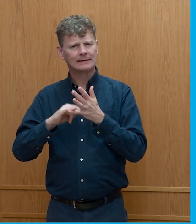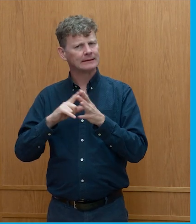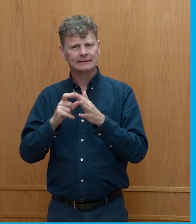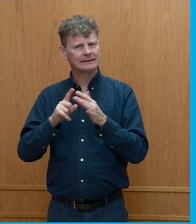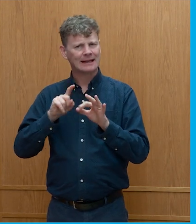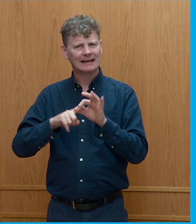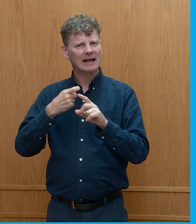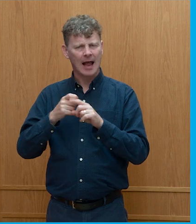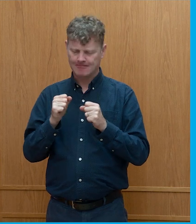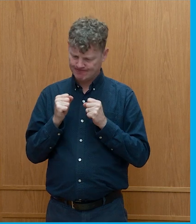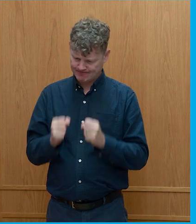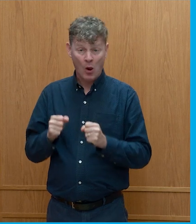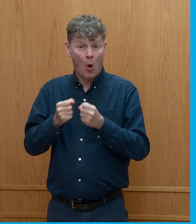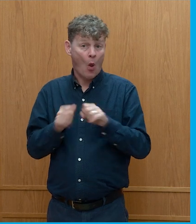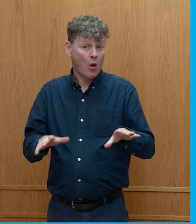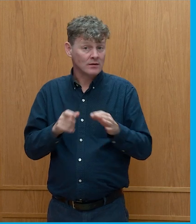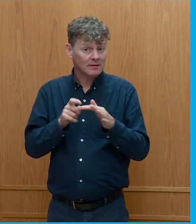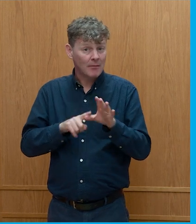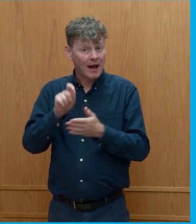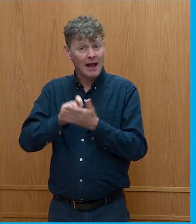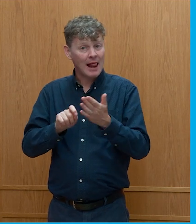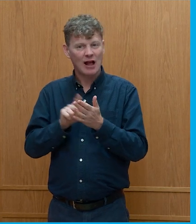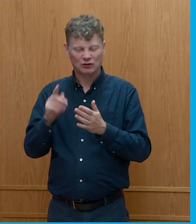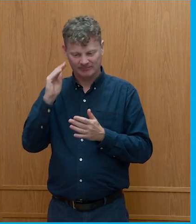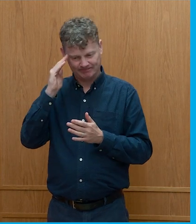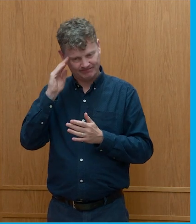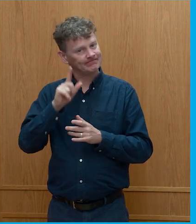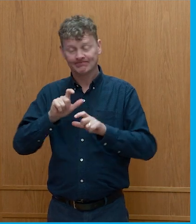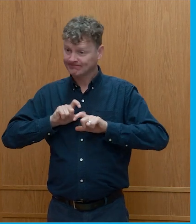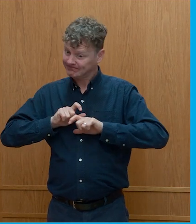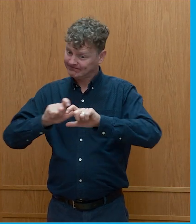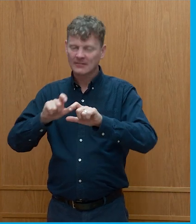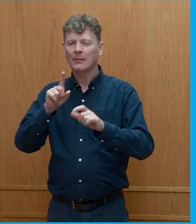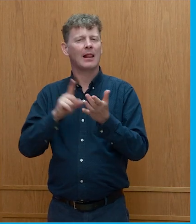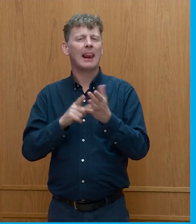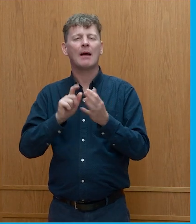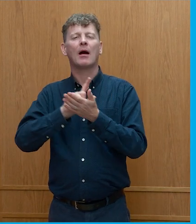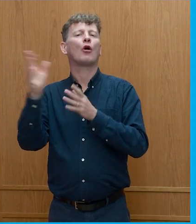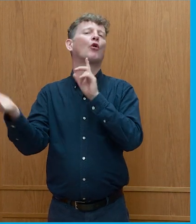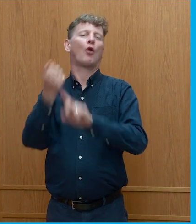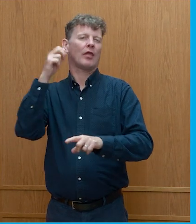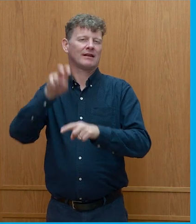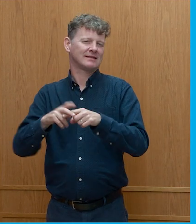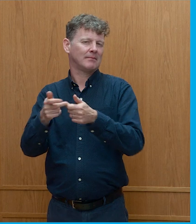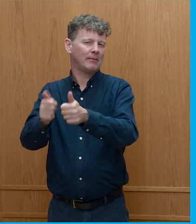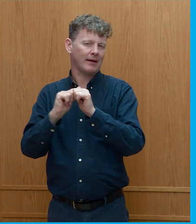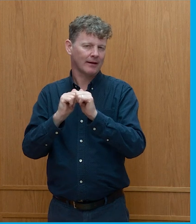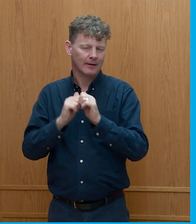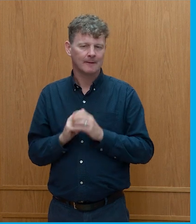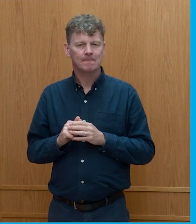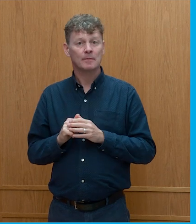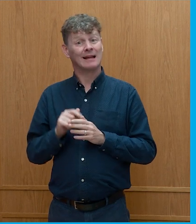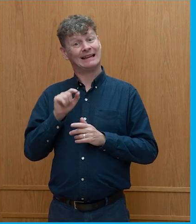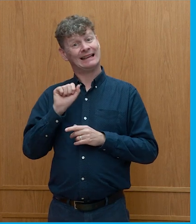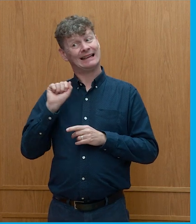although he lost the by-election subsequently the labour regained that seat and the point he made was